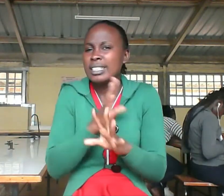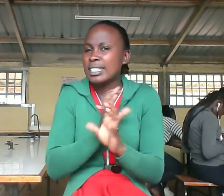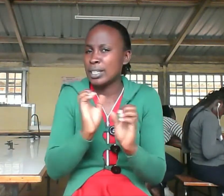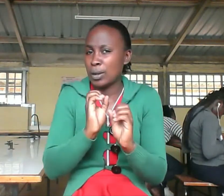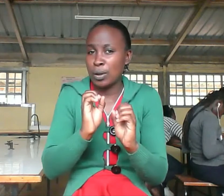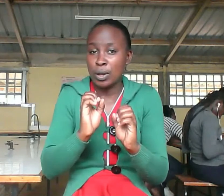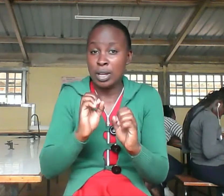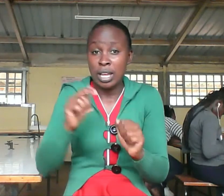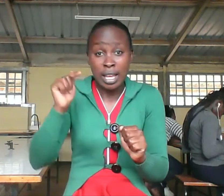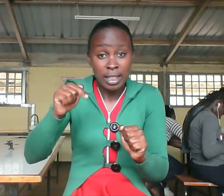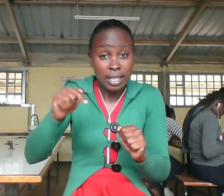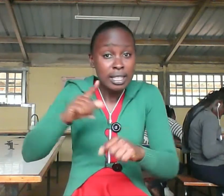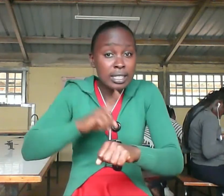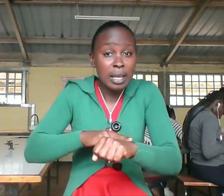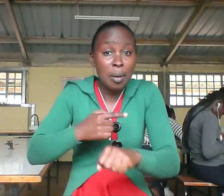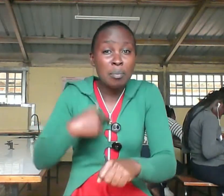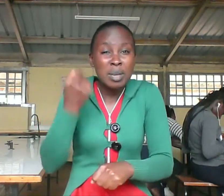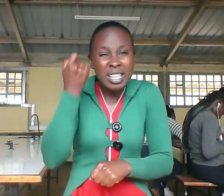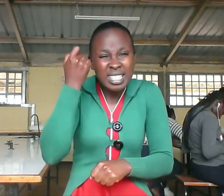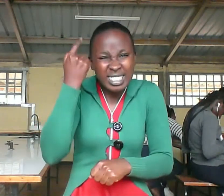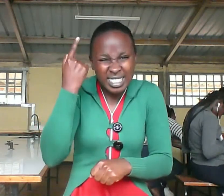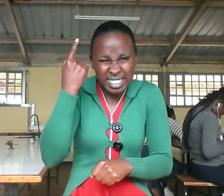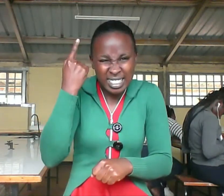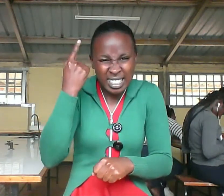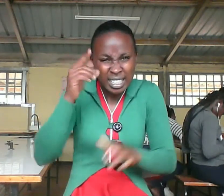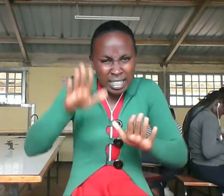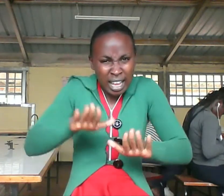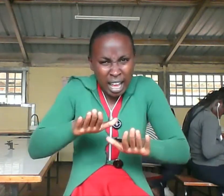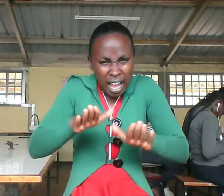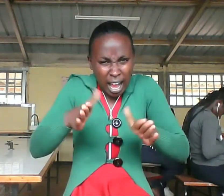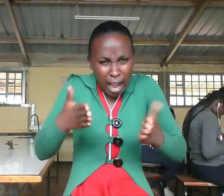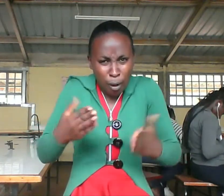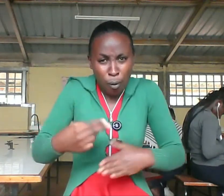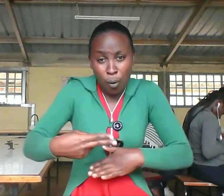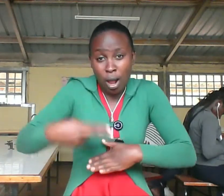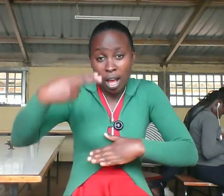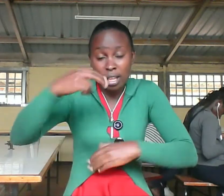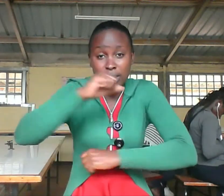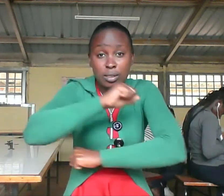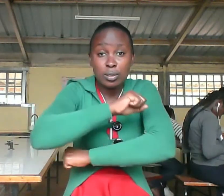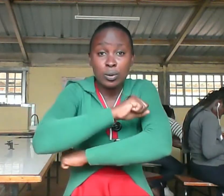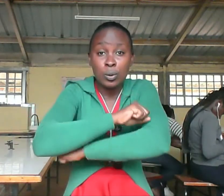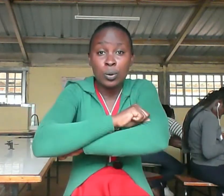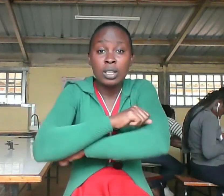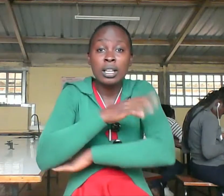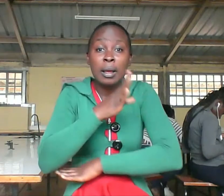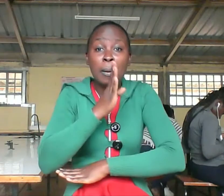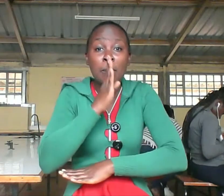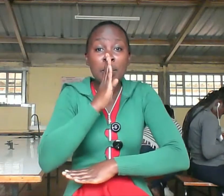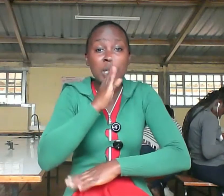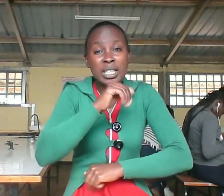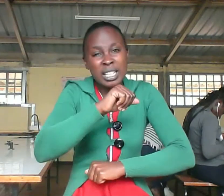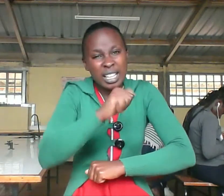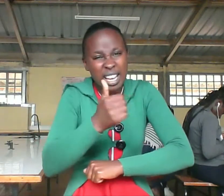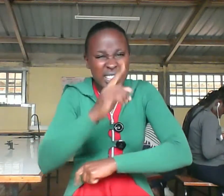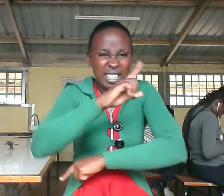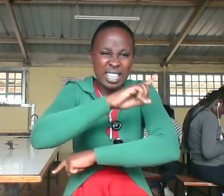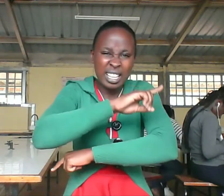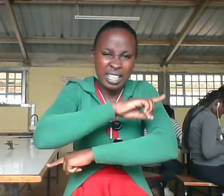i understood the real reality of high school the next day it